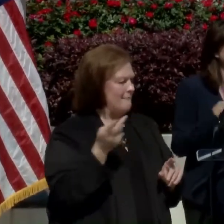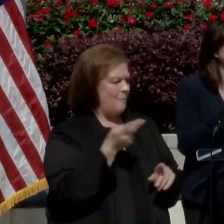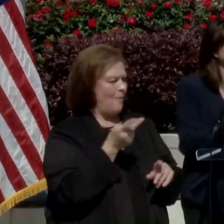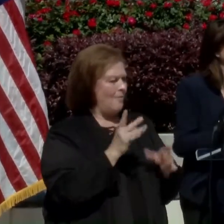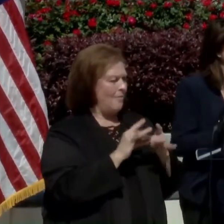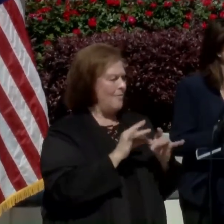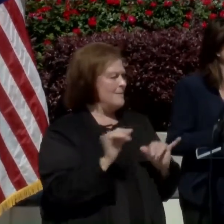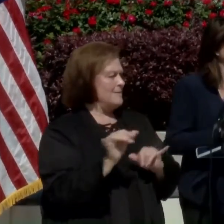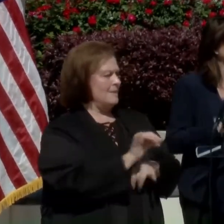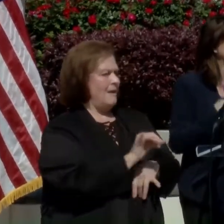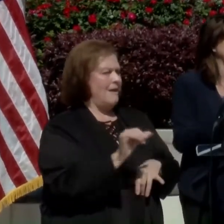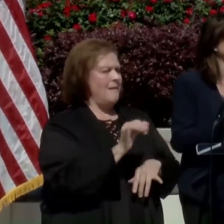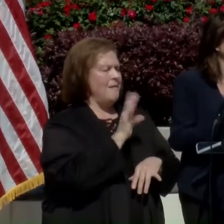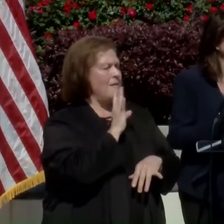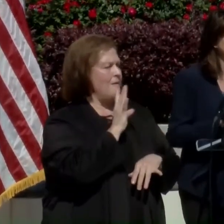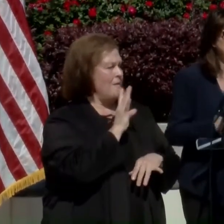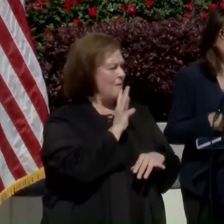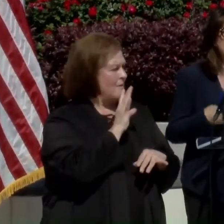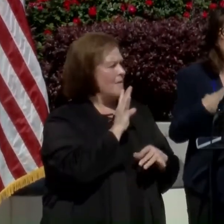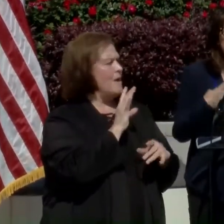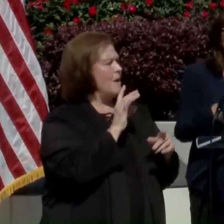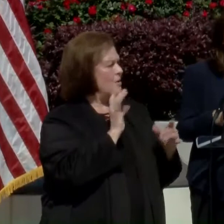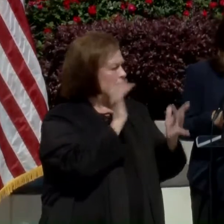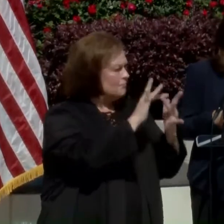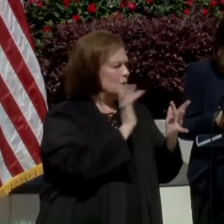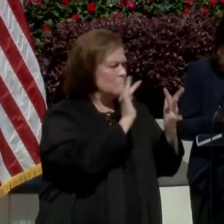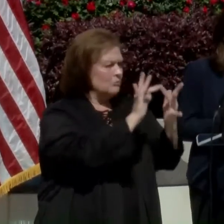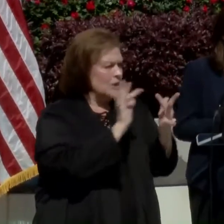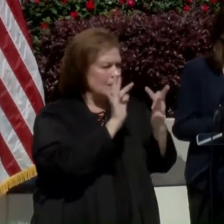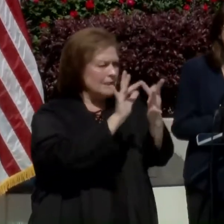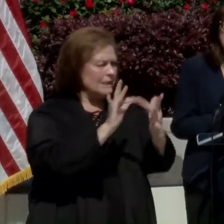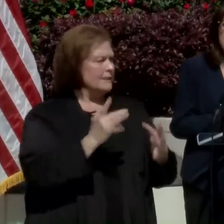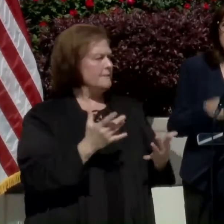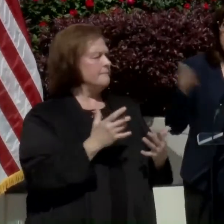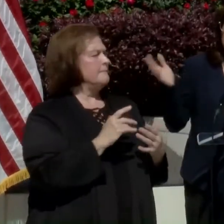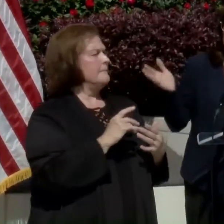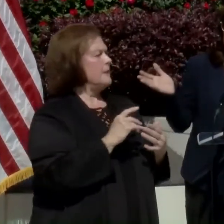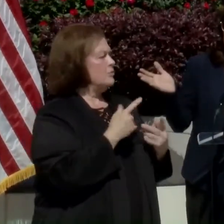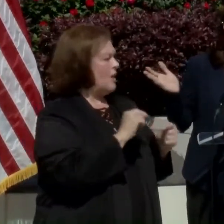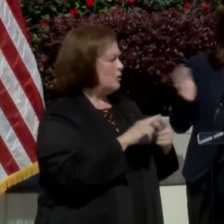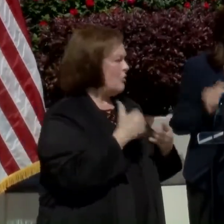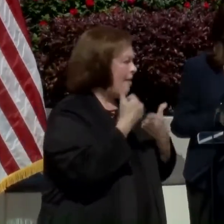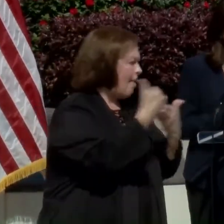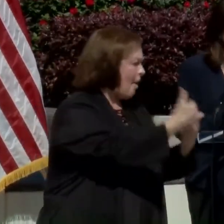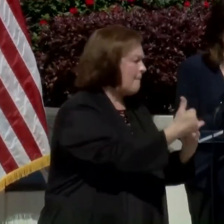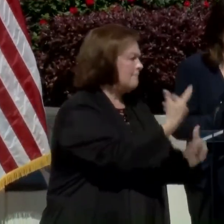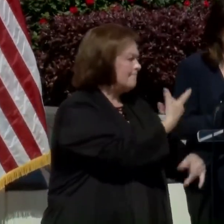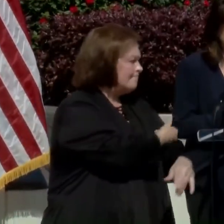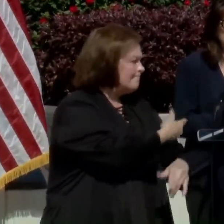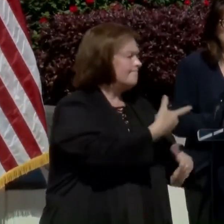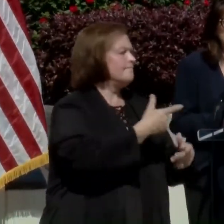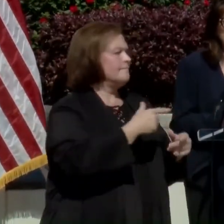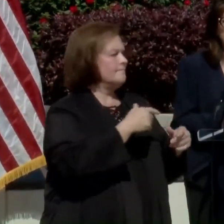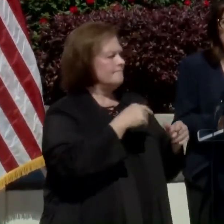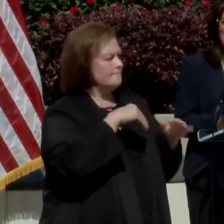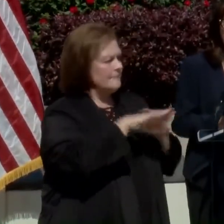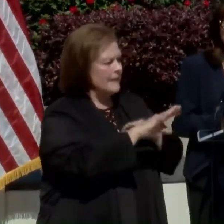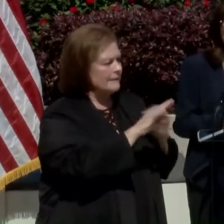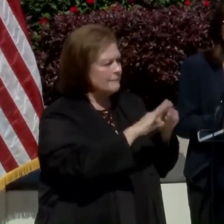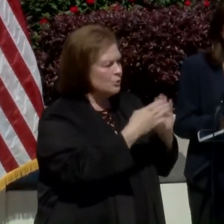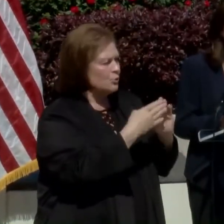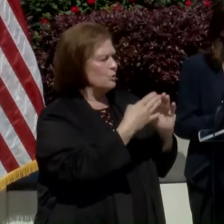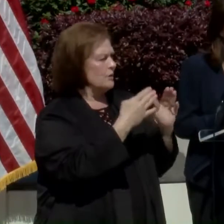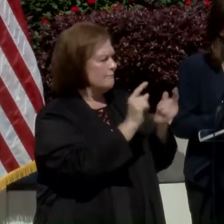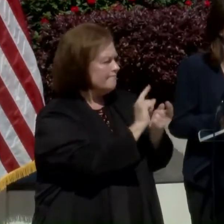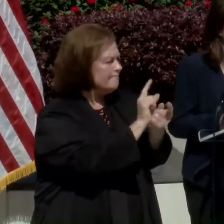reaching people where they are getting out to the community, removing barriers. That's why we invited Father Sergio Serrano. He has been an incredible